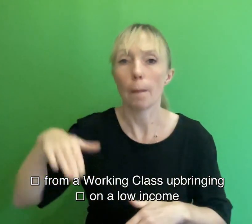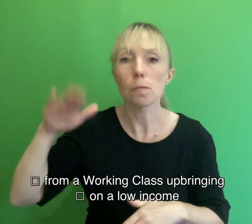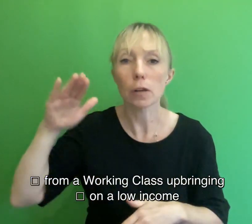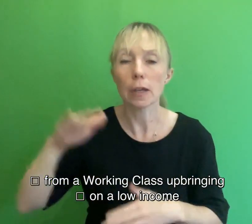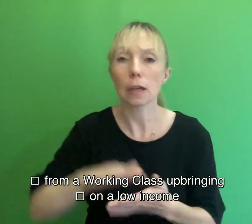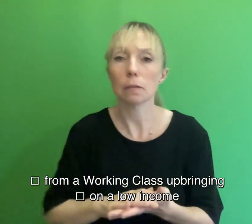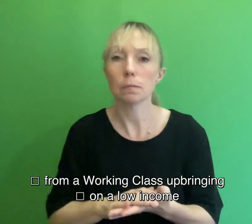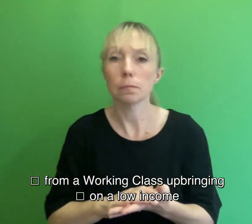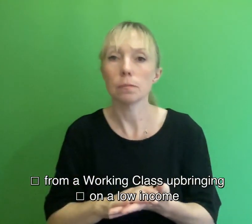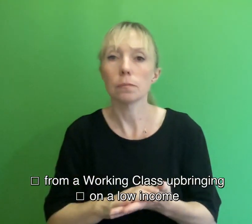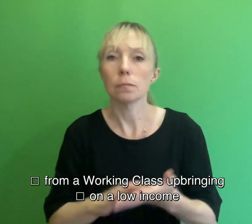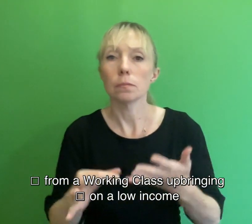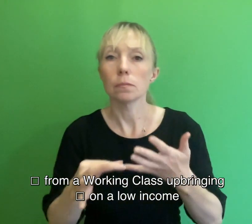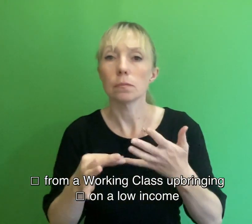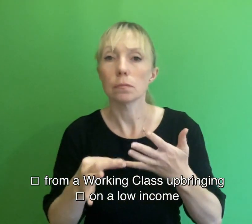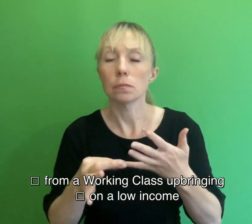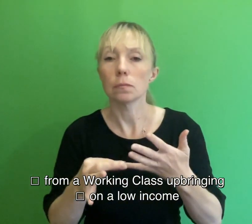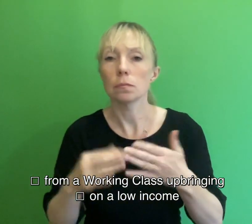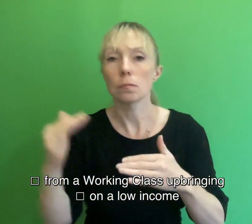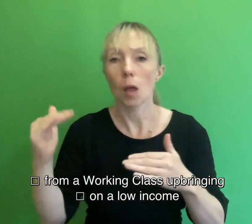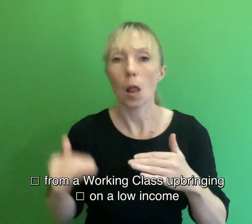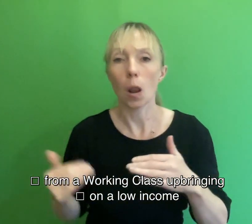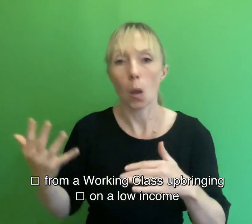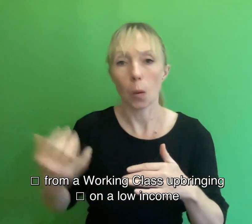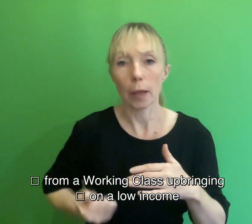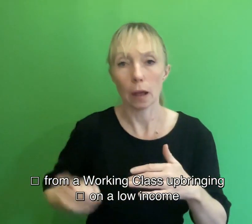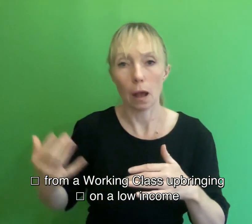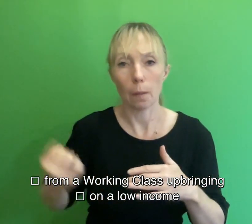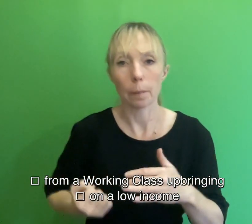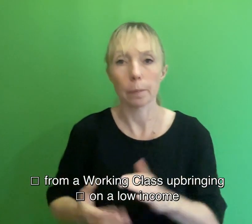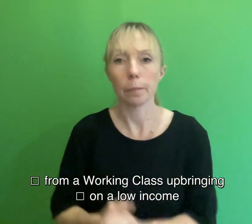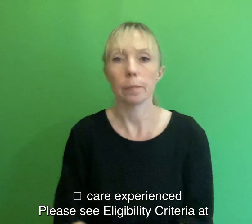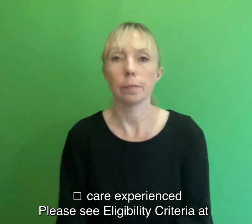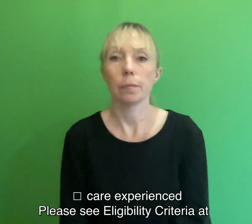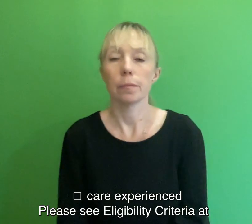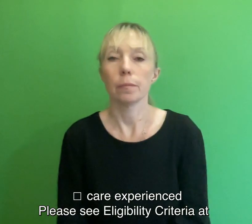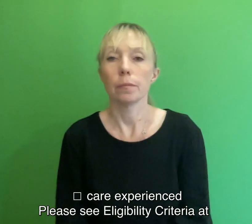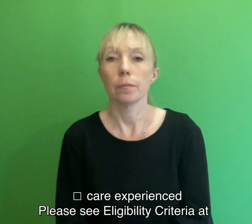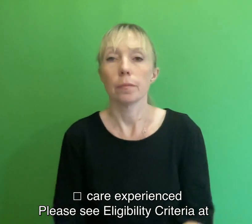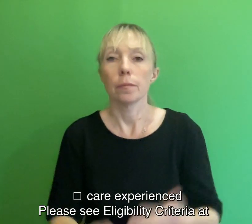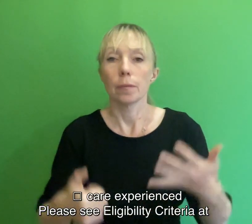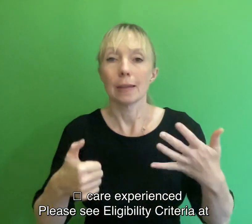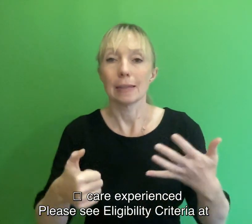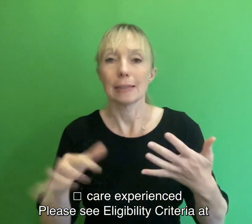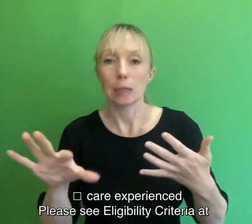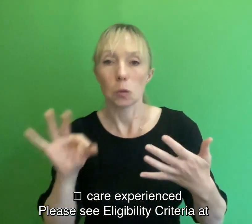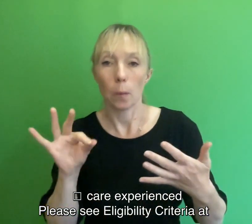5 On a low income. Option 6 Care experienced.